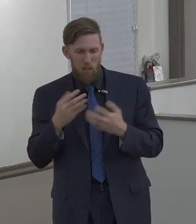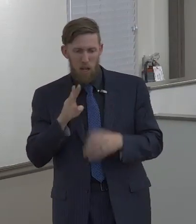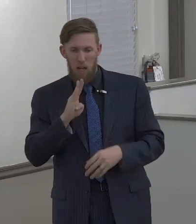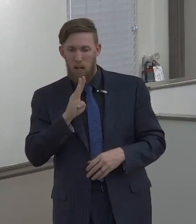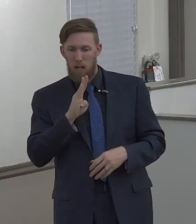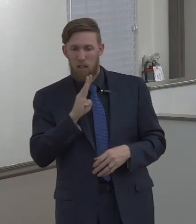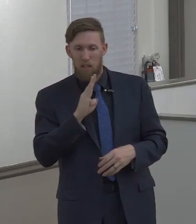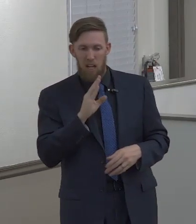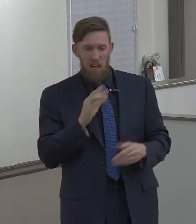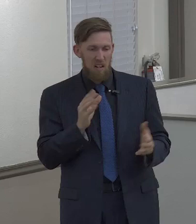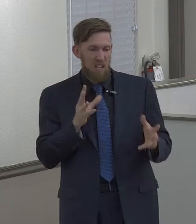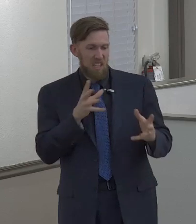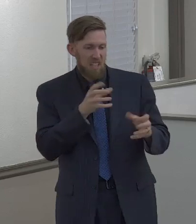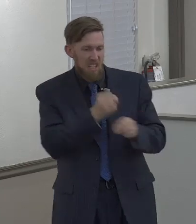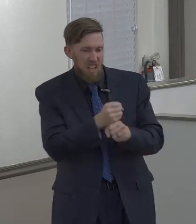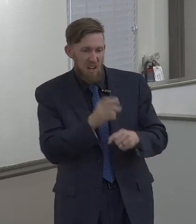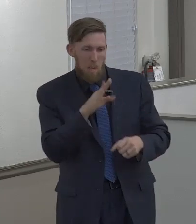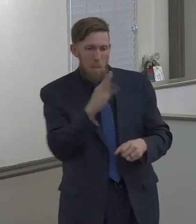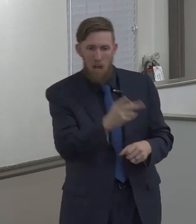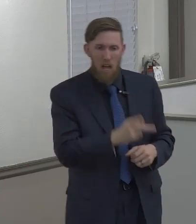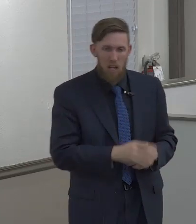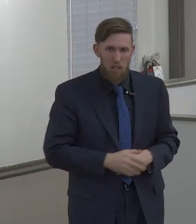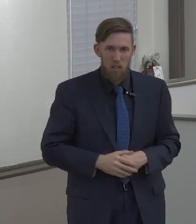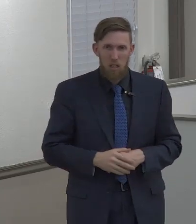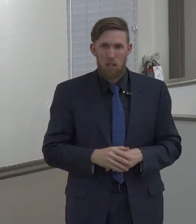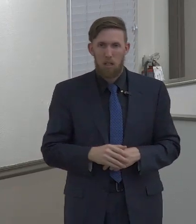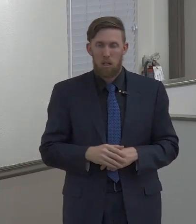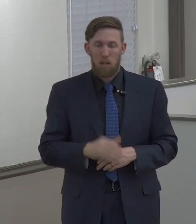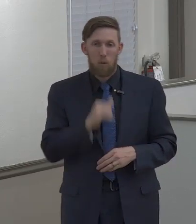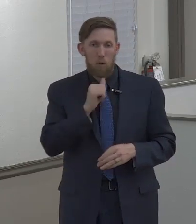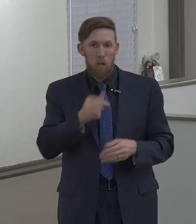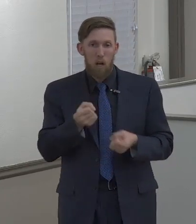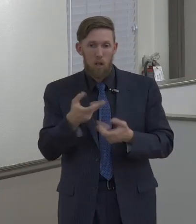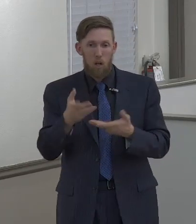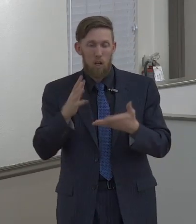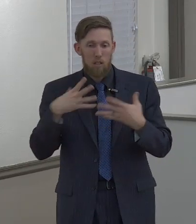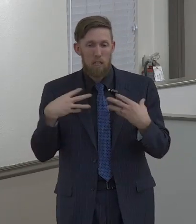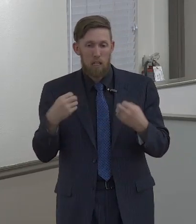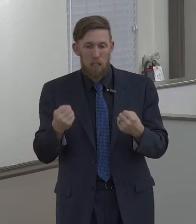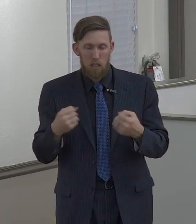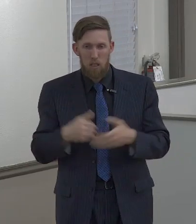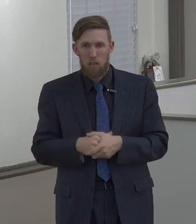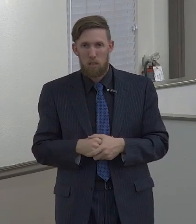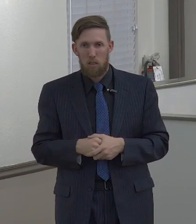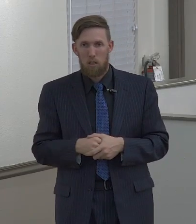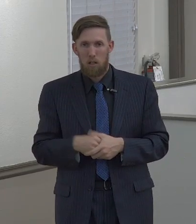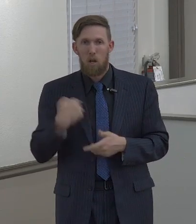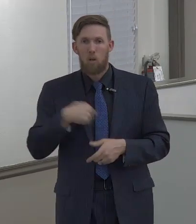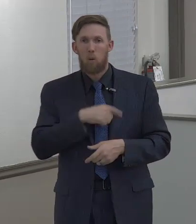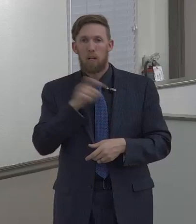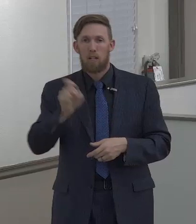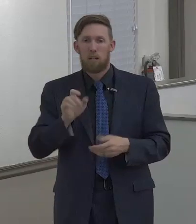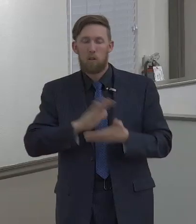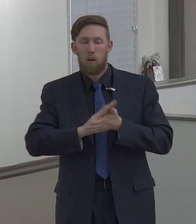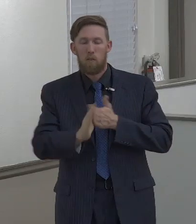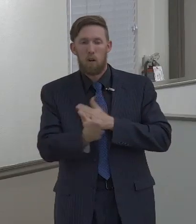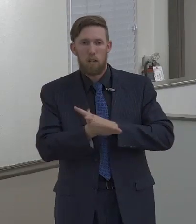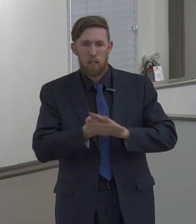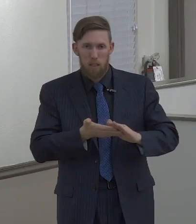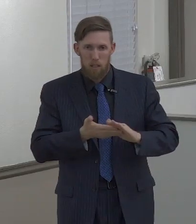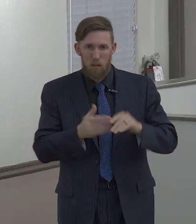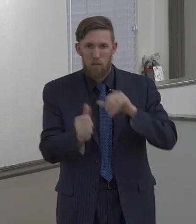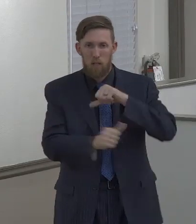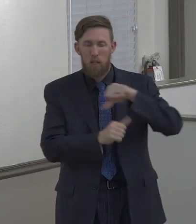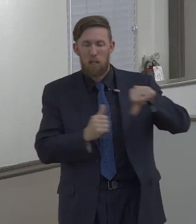retaliation, that will never bring healing. Forgiveness will. Forgiveness will